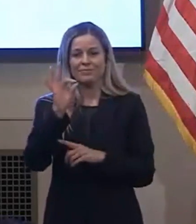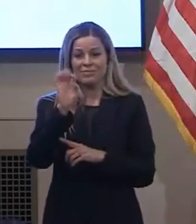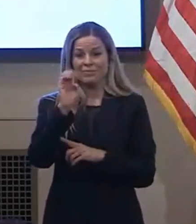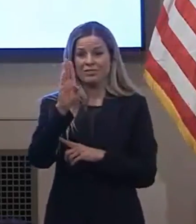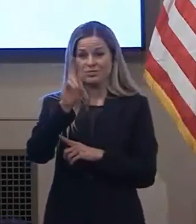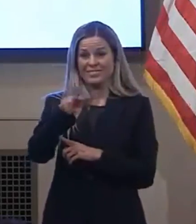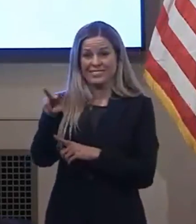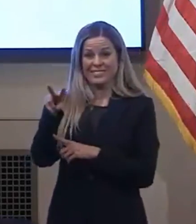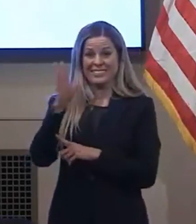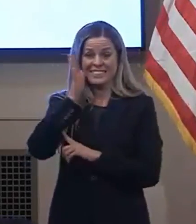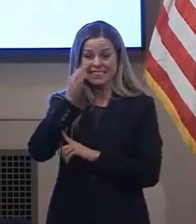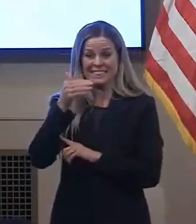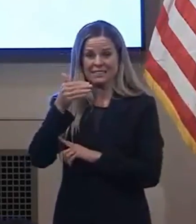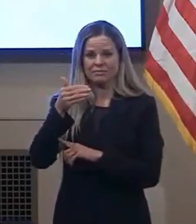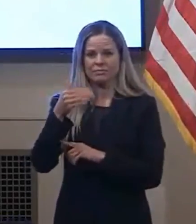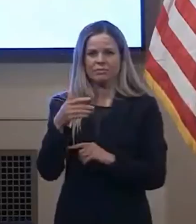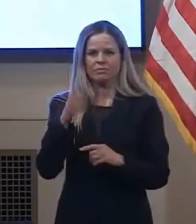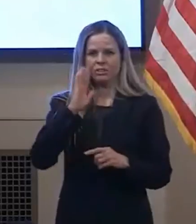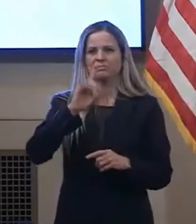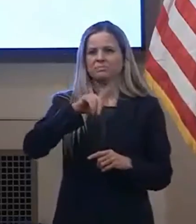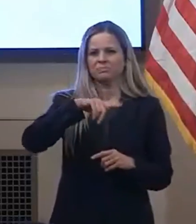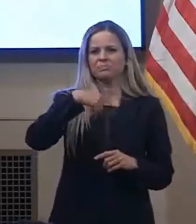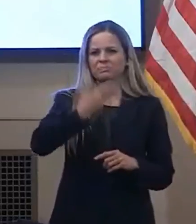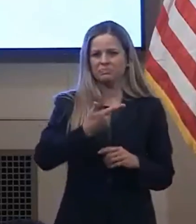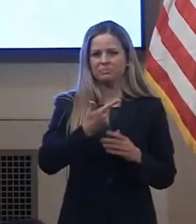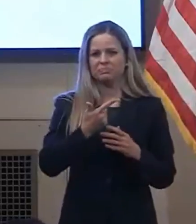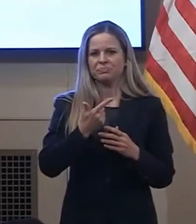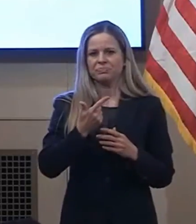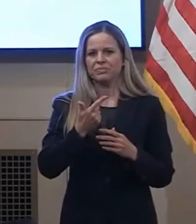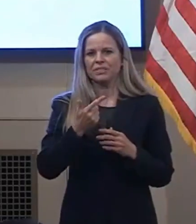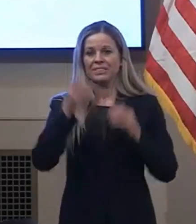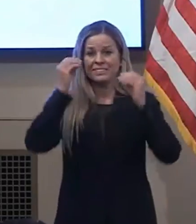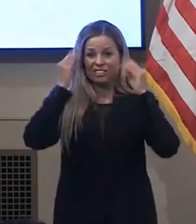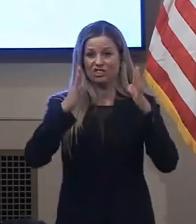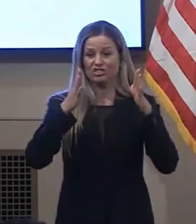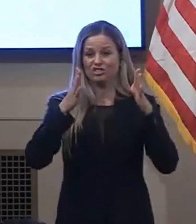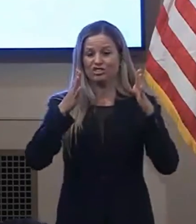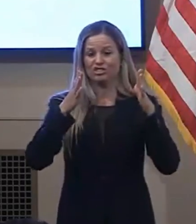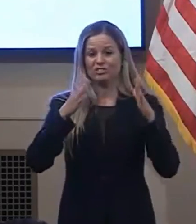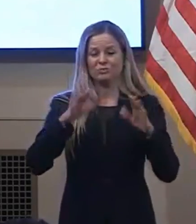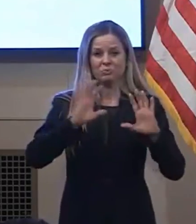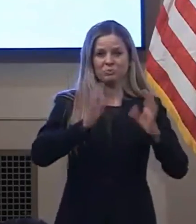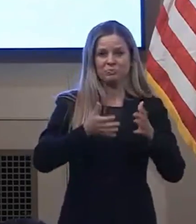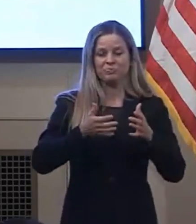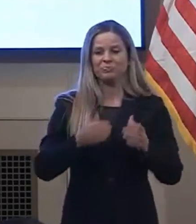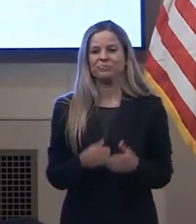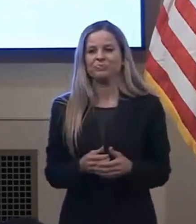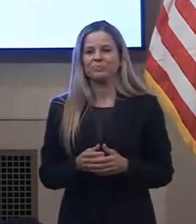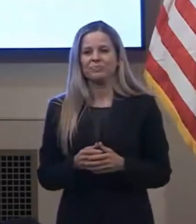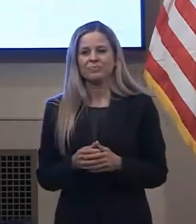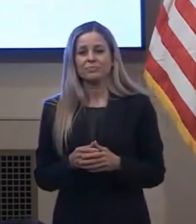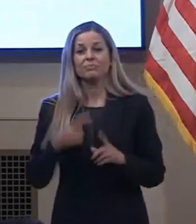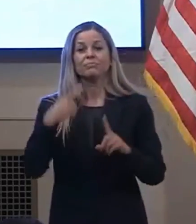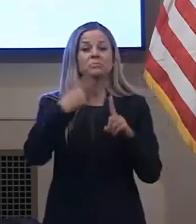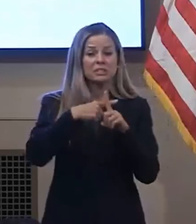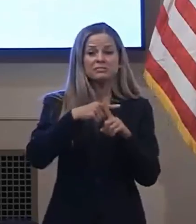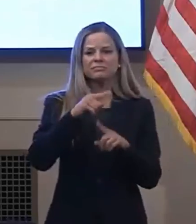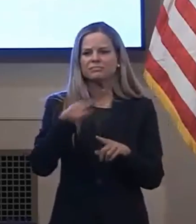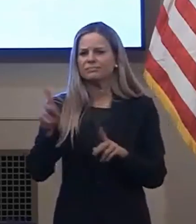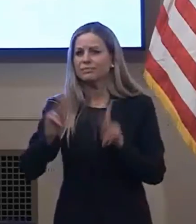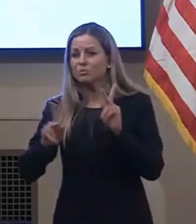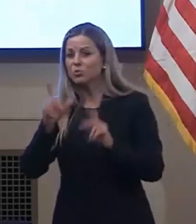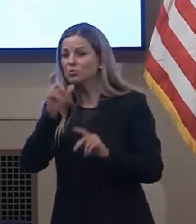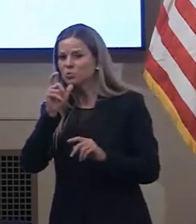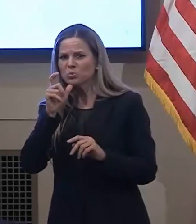vaccinating the next high-risk priority groups outlined in Phase 2, Oklahomans under 65 with comorbidities and teachers and